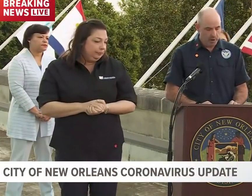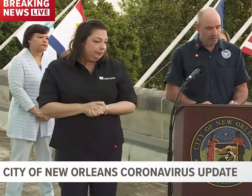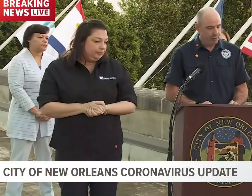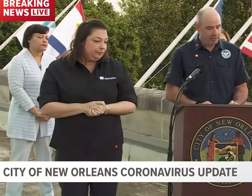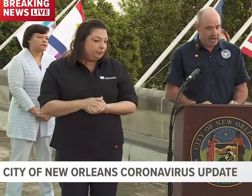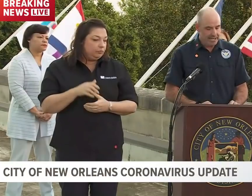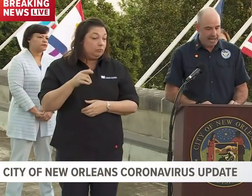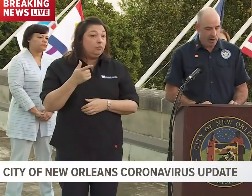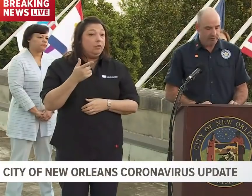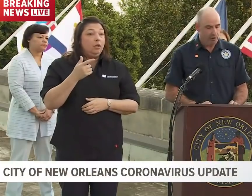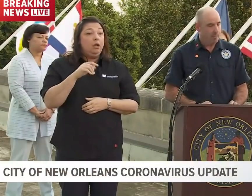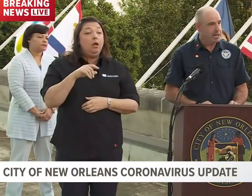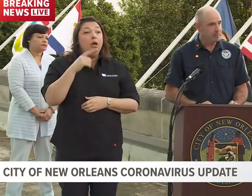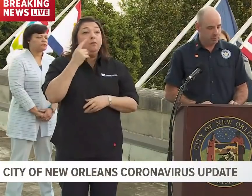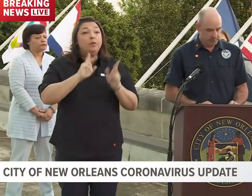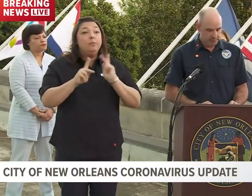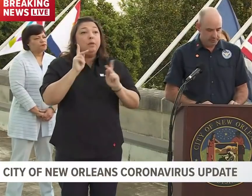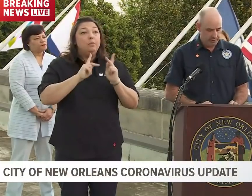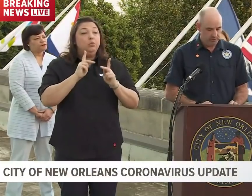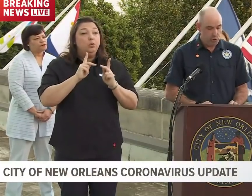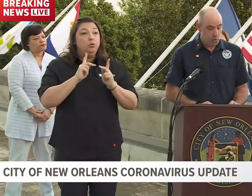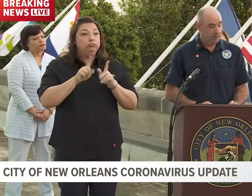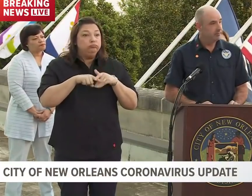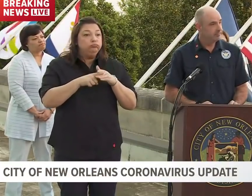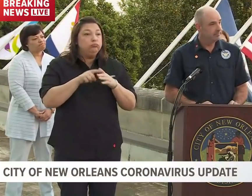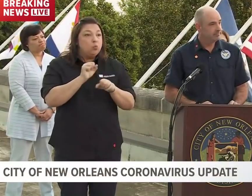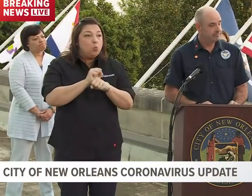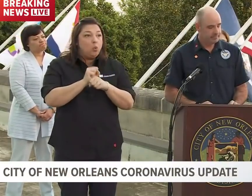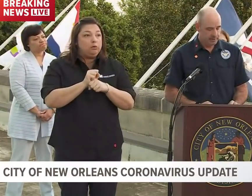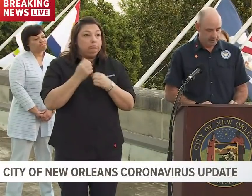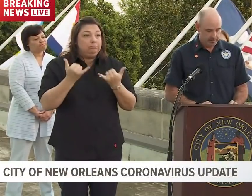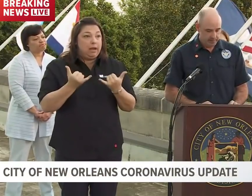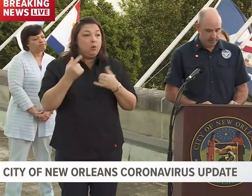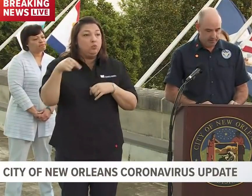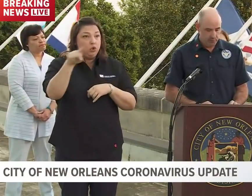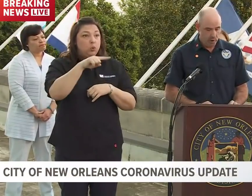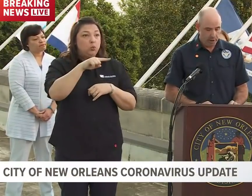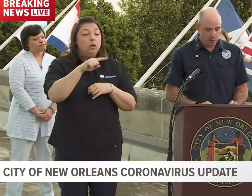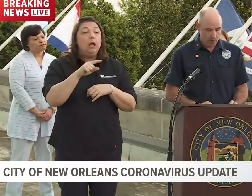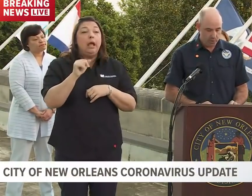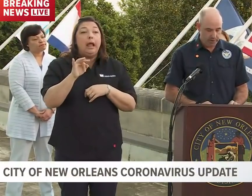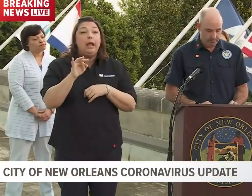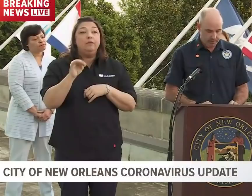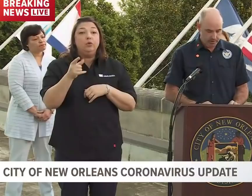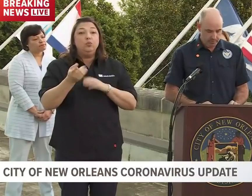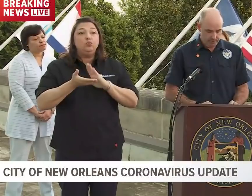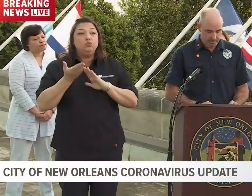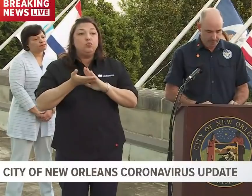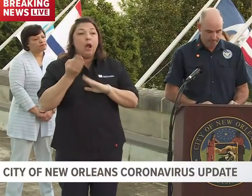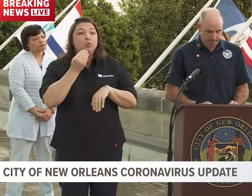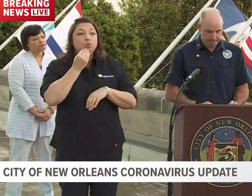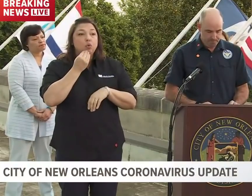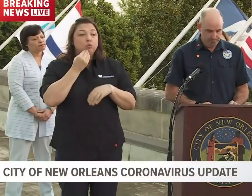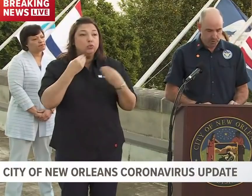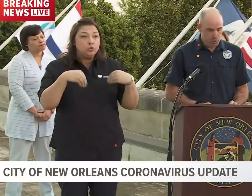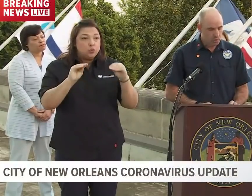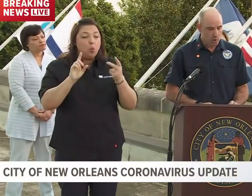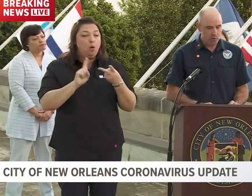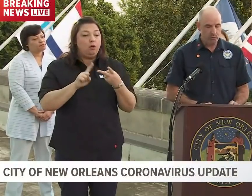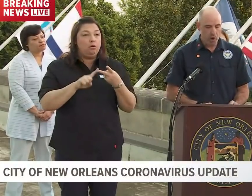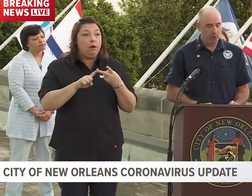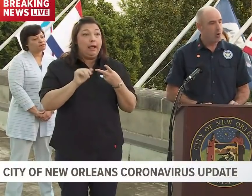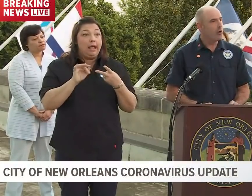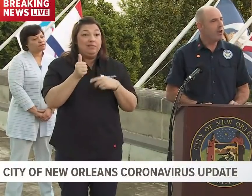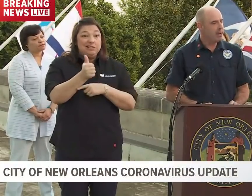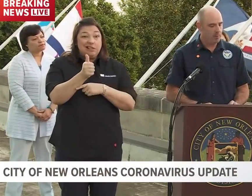Out on the front line caring for our people is you. If you run a grocery, if you can do a